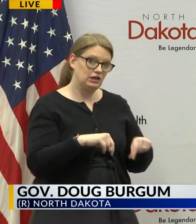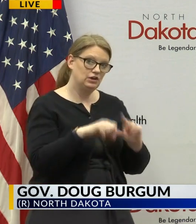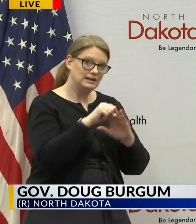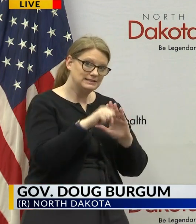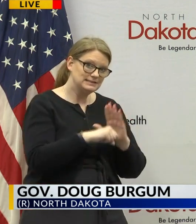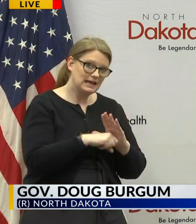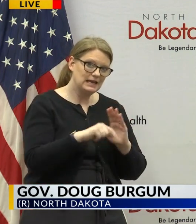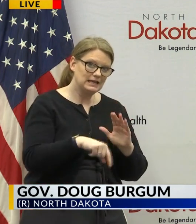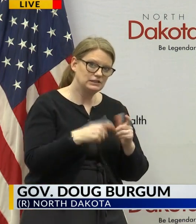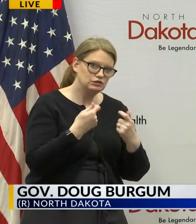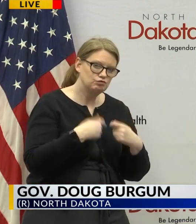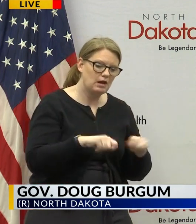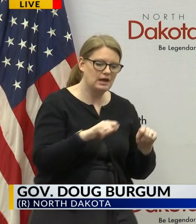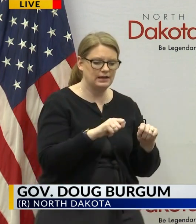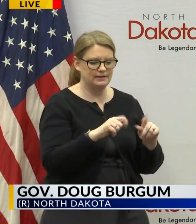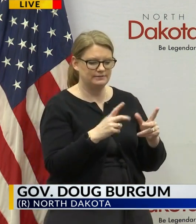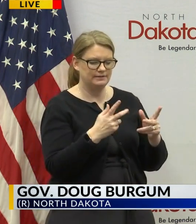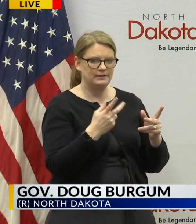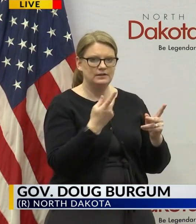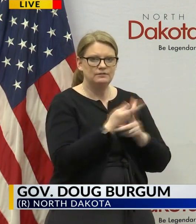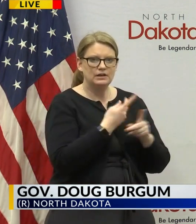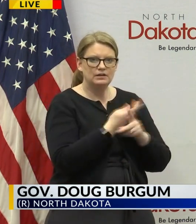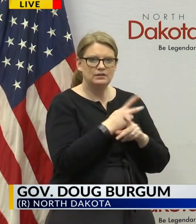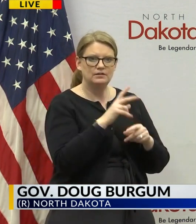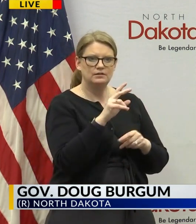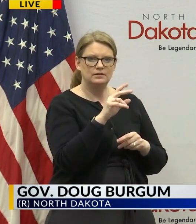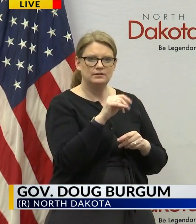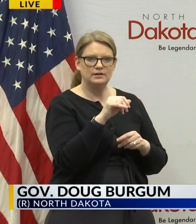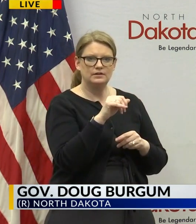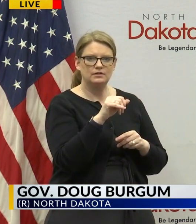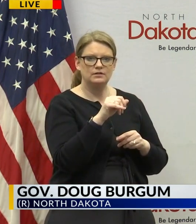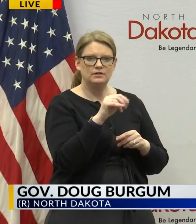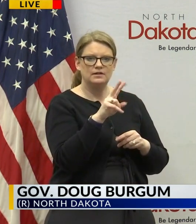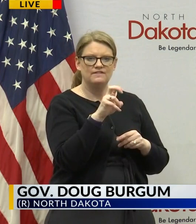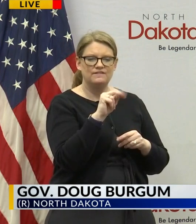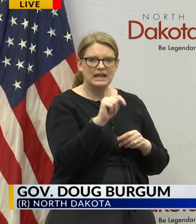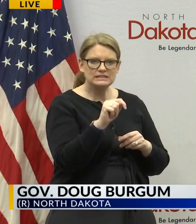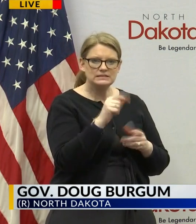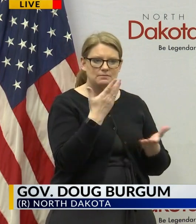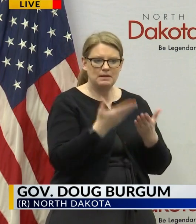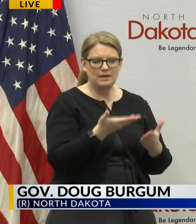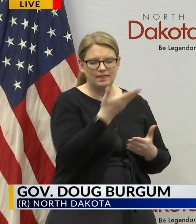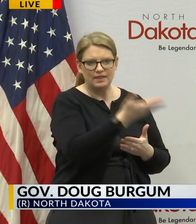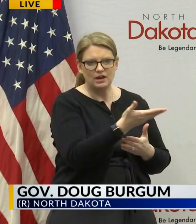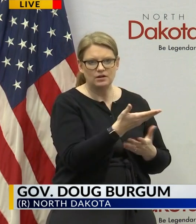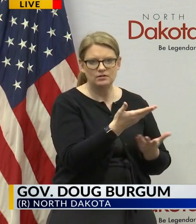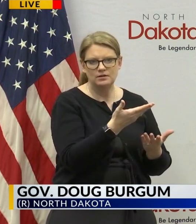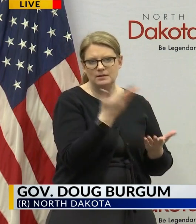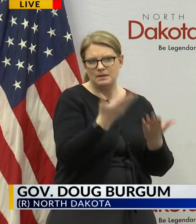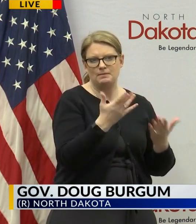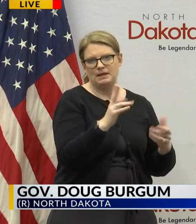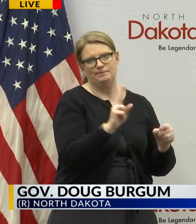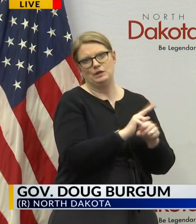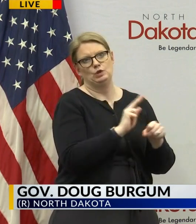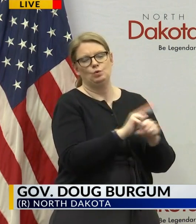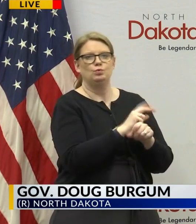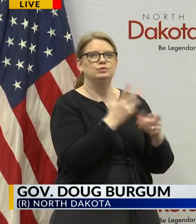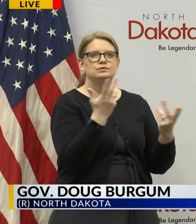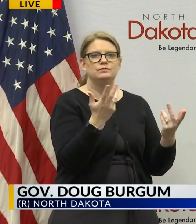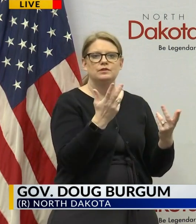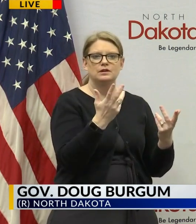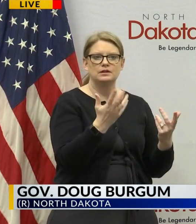state uh to try to find out about uh retrofitting uh ventilators that may exist to be able to use that might have been used for uh